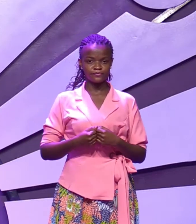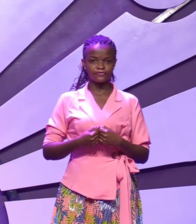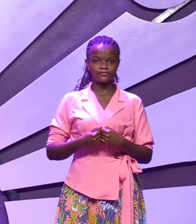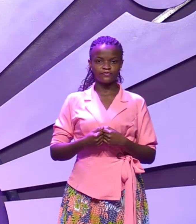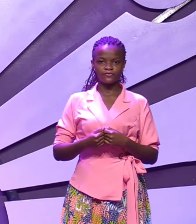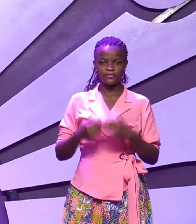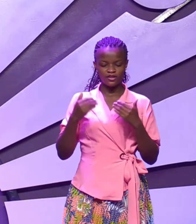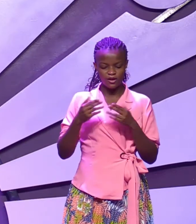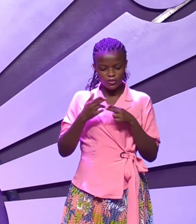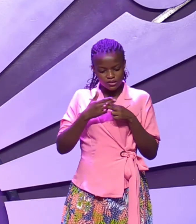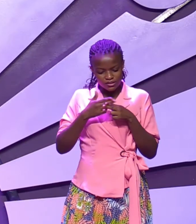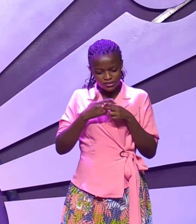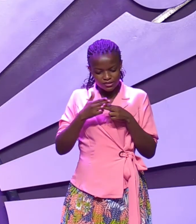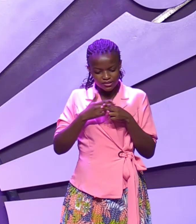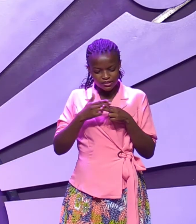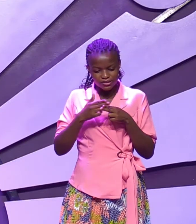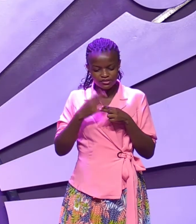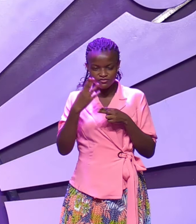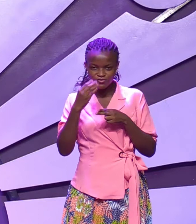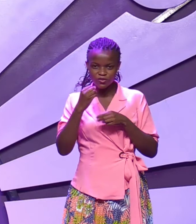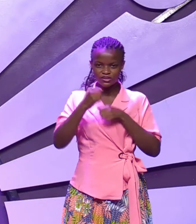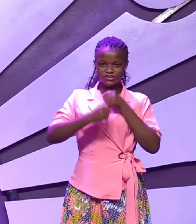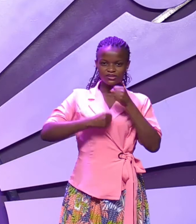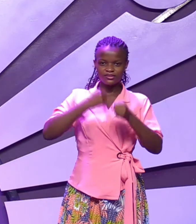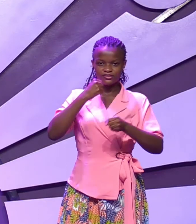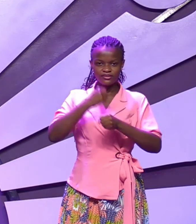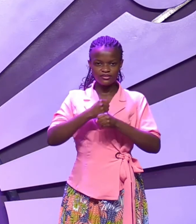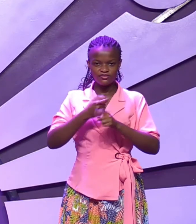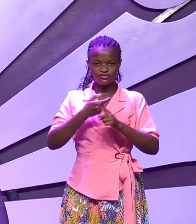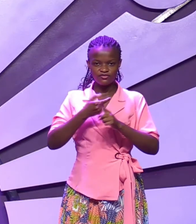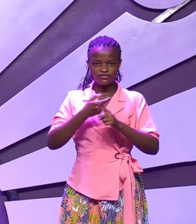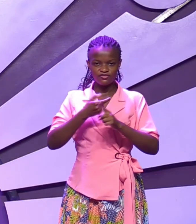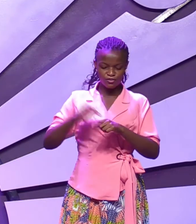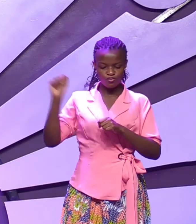so almost now over 40 years since they wandered in the wilderness